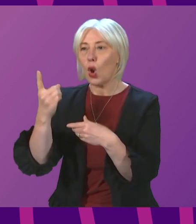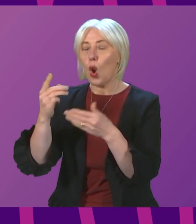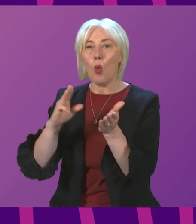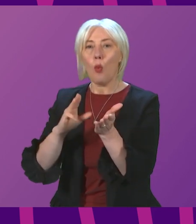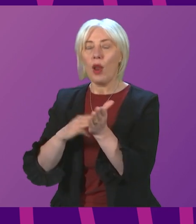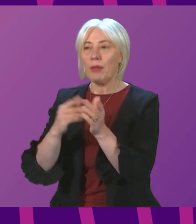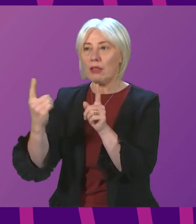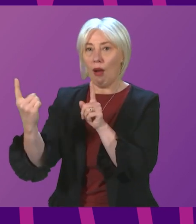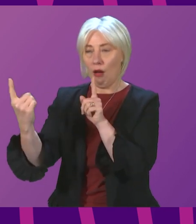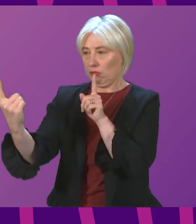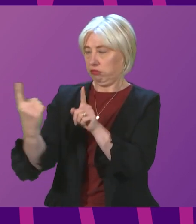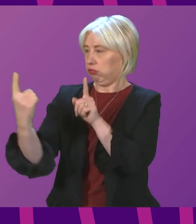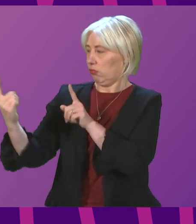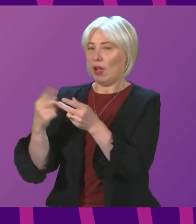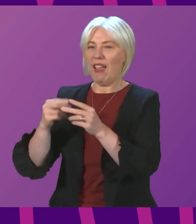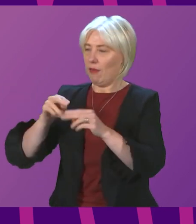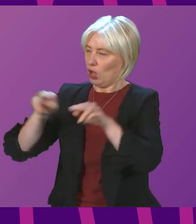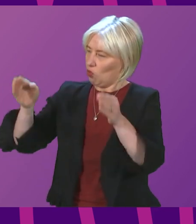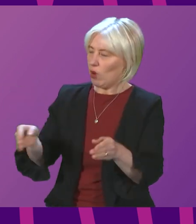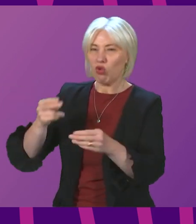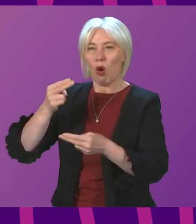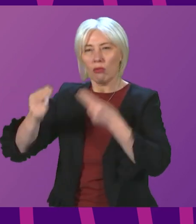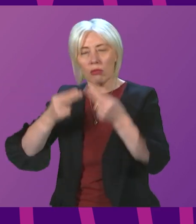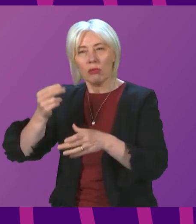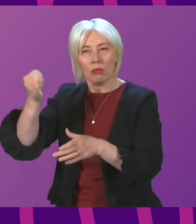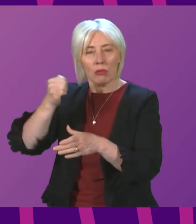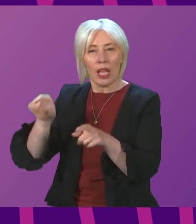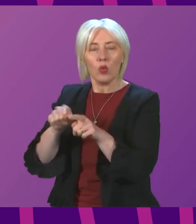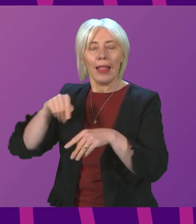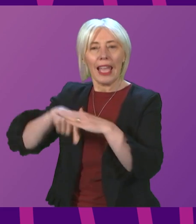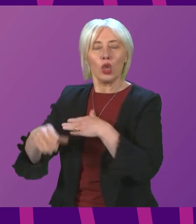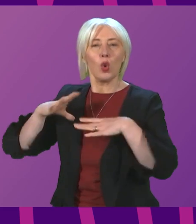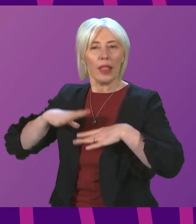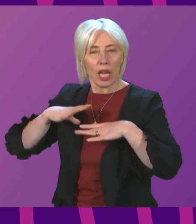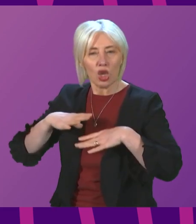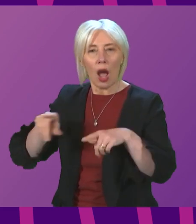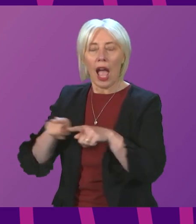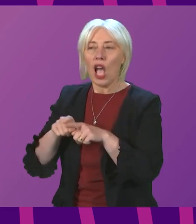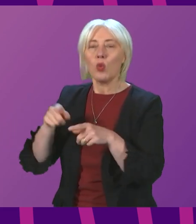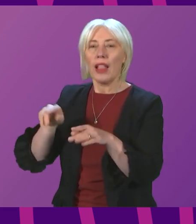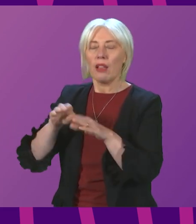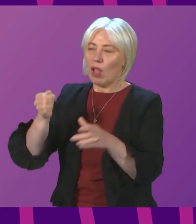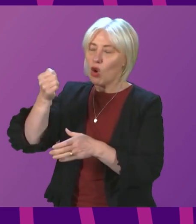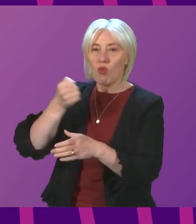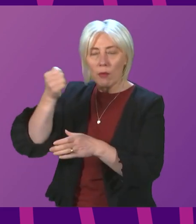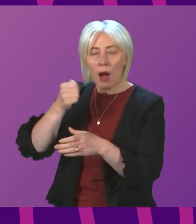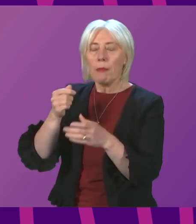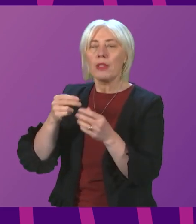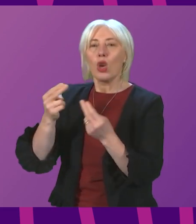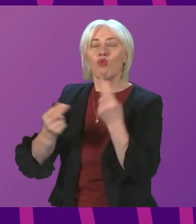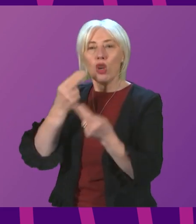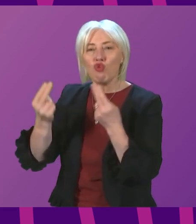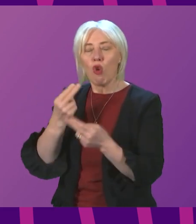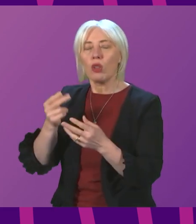distancing between groups in hospitality and indoor leisure premises, the requirement for table service in hospitality venues serving